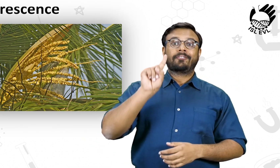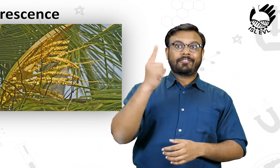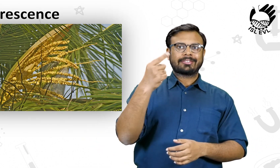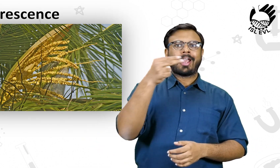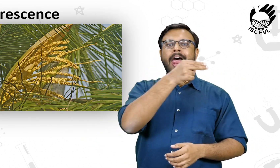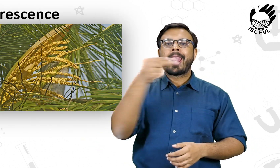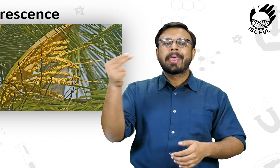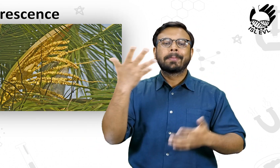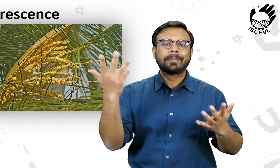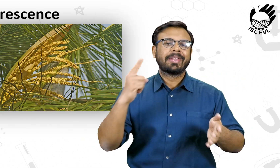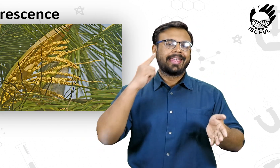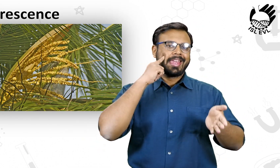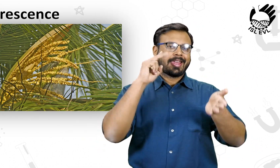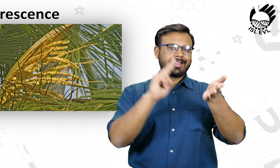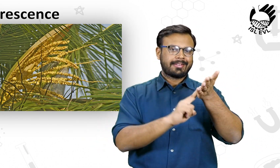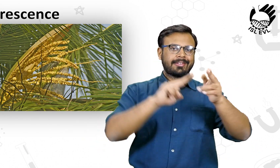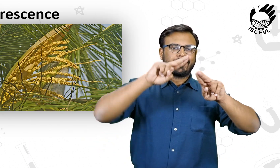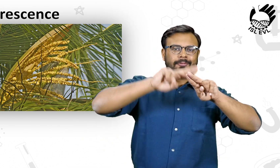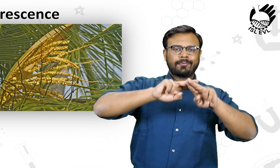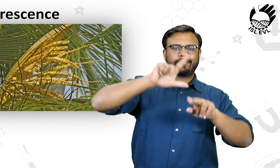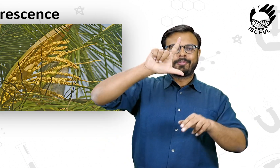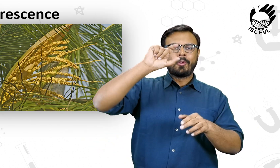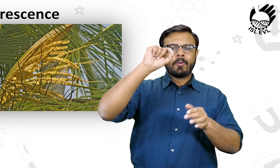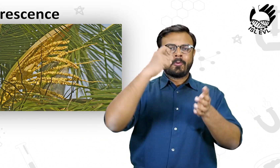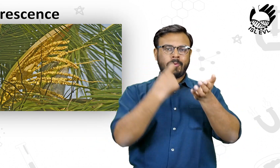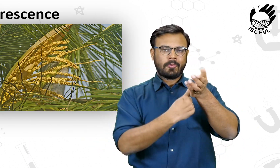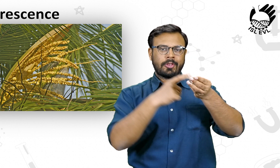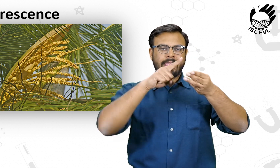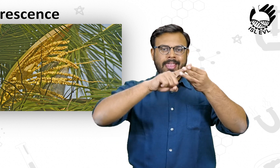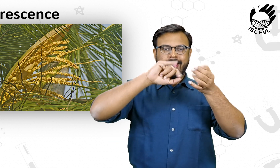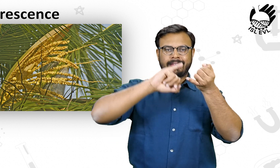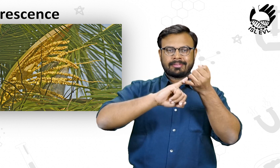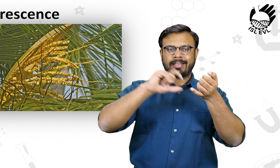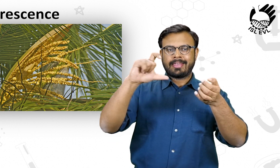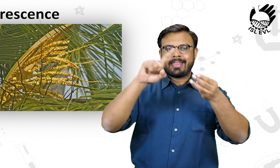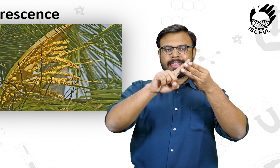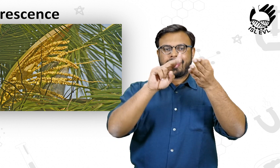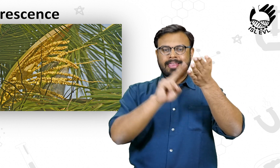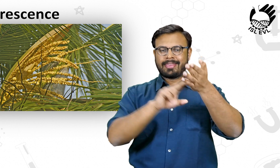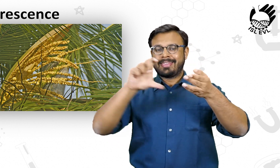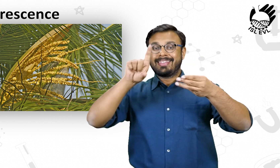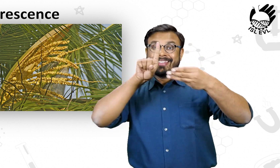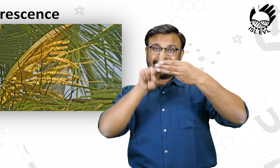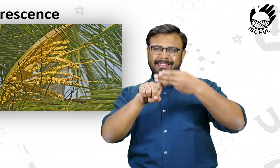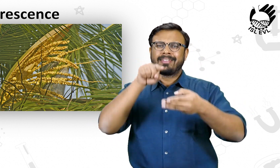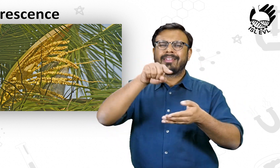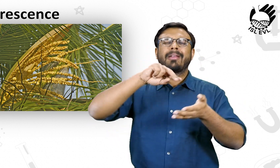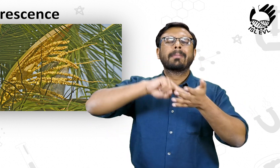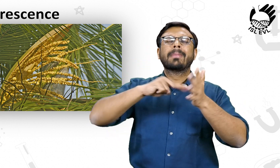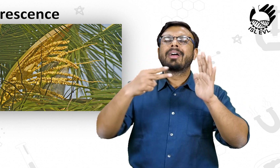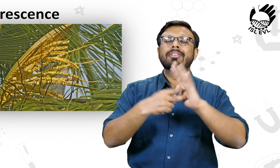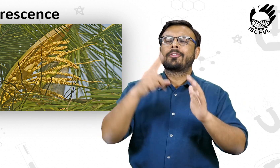The first part which can be used are the flowering heads or the inflorescence.